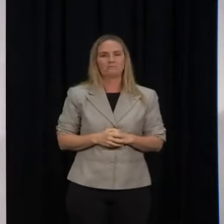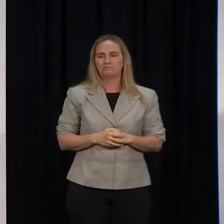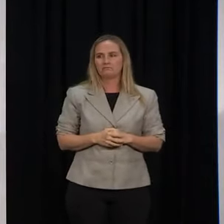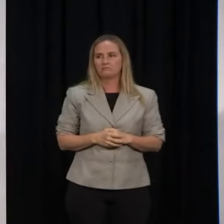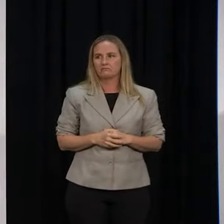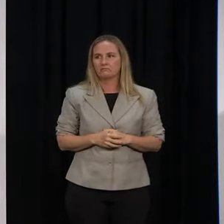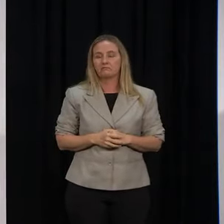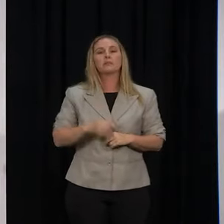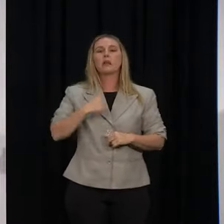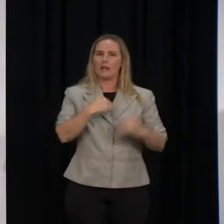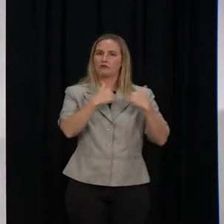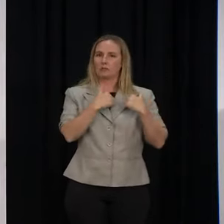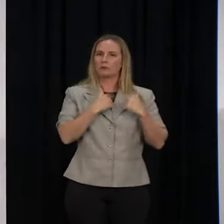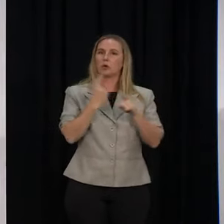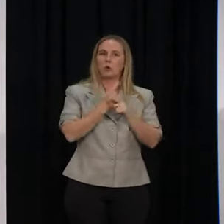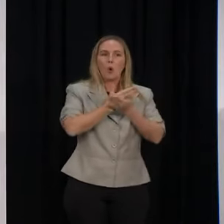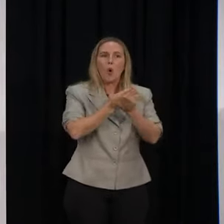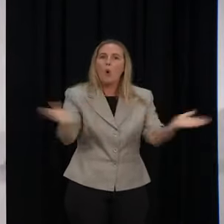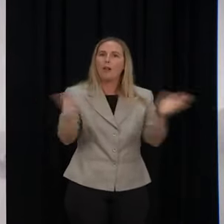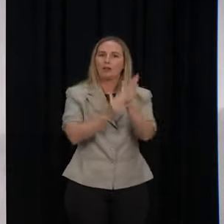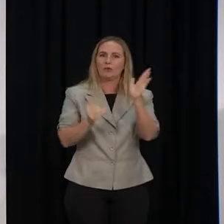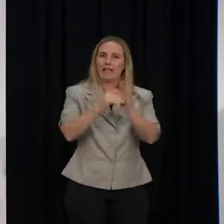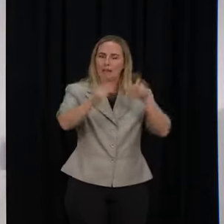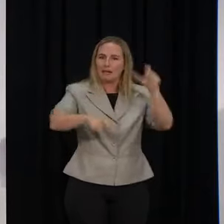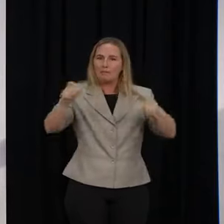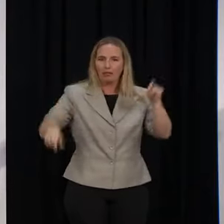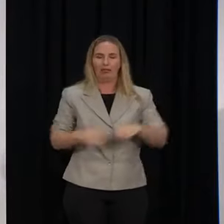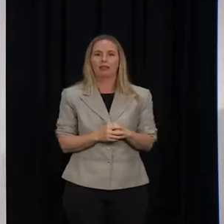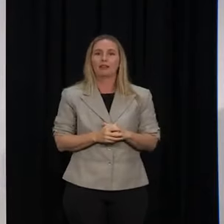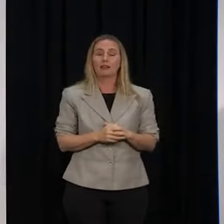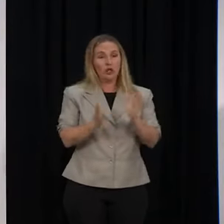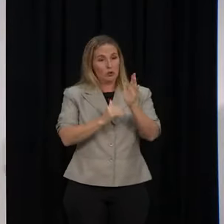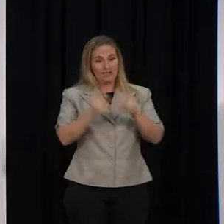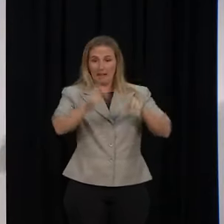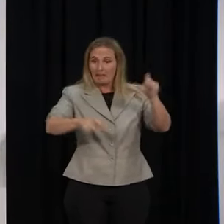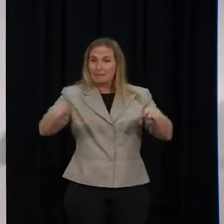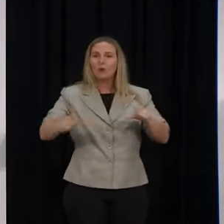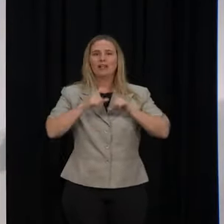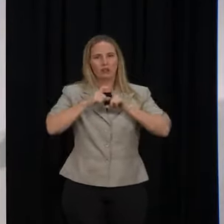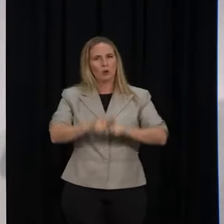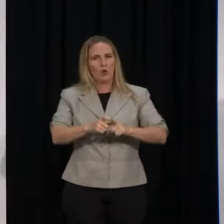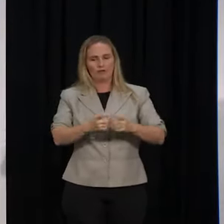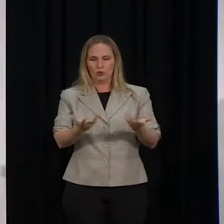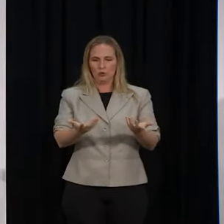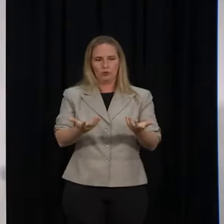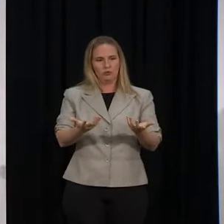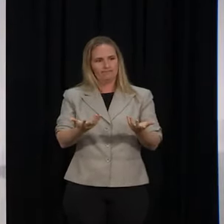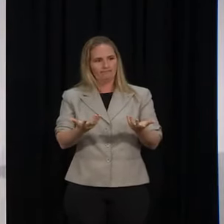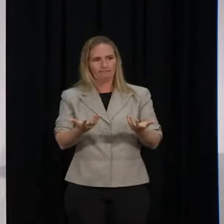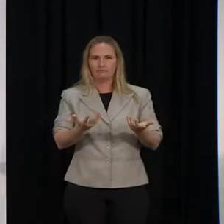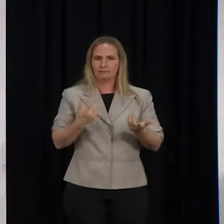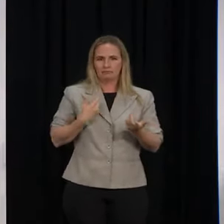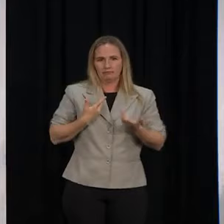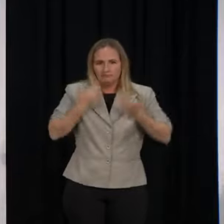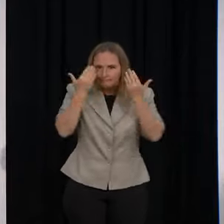is to speak to all New Zealanders and they all deserve to hear what we believe our forward plan will look like in the coming weeks. Right now,